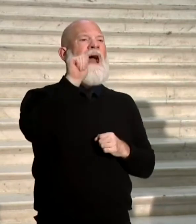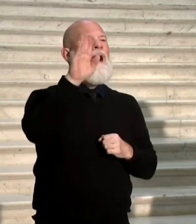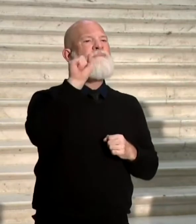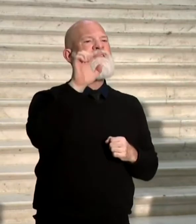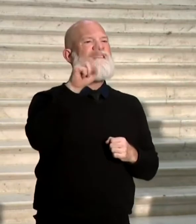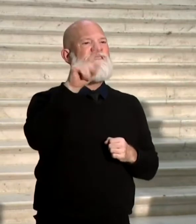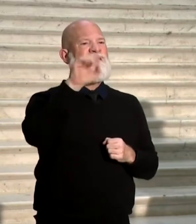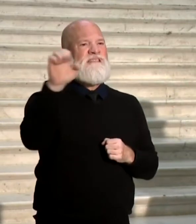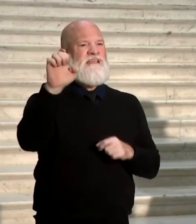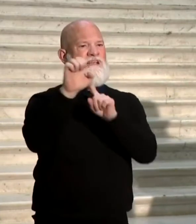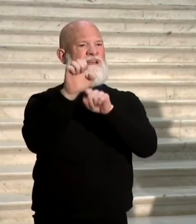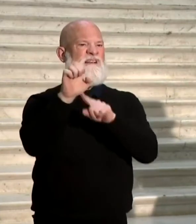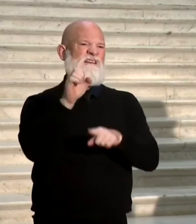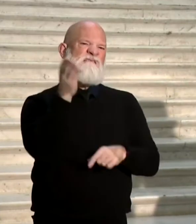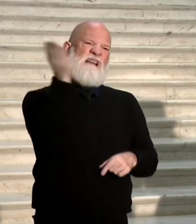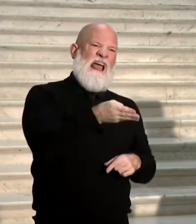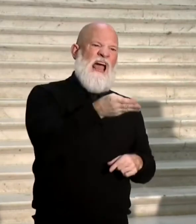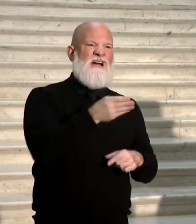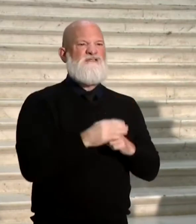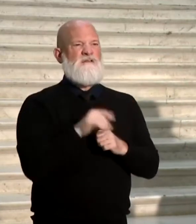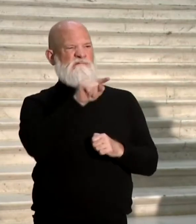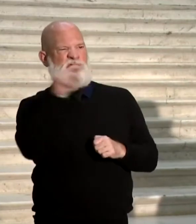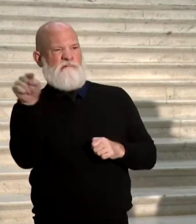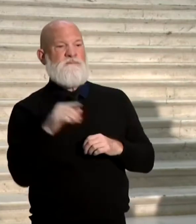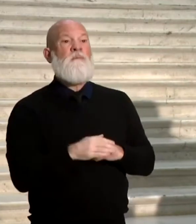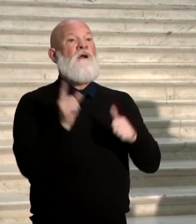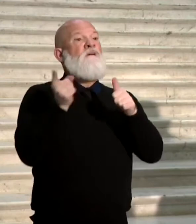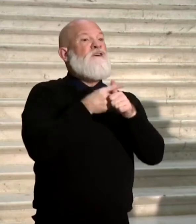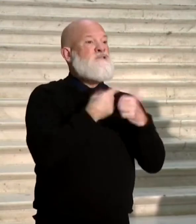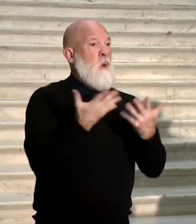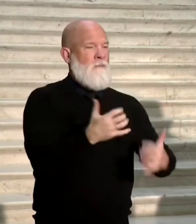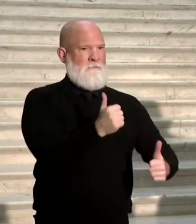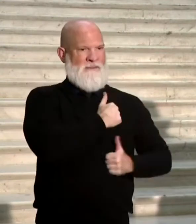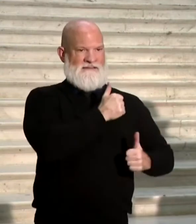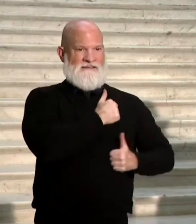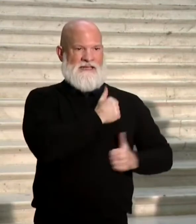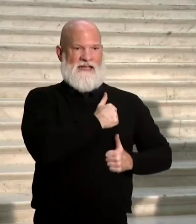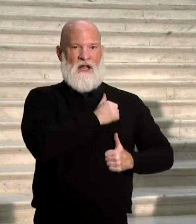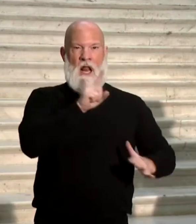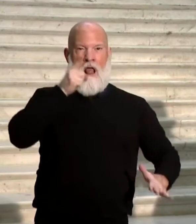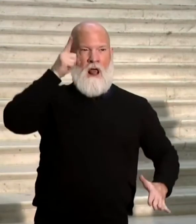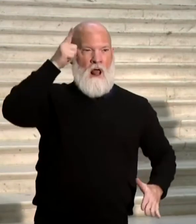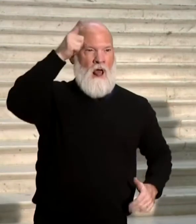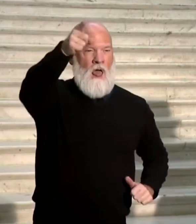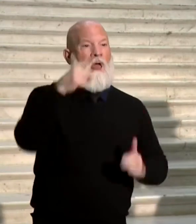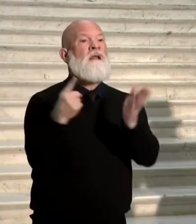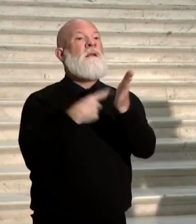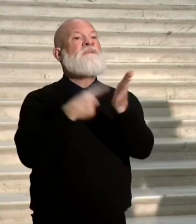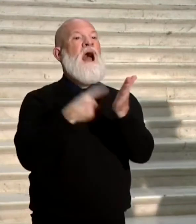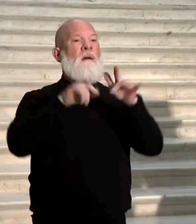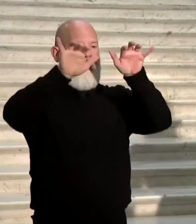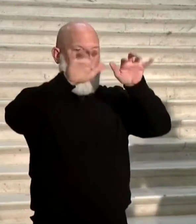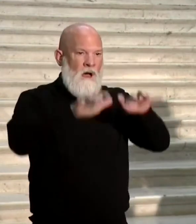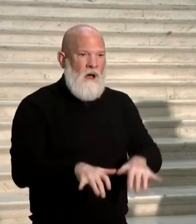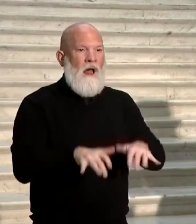There's the first one. Military and overseas voters oftentimes will get what they call an electronic ballot. What happens is once we get